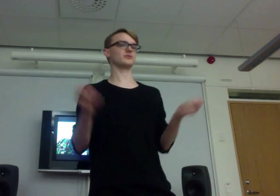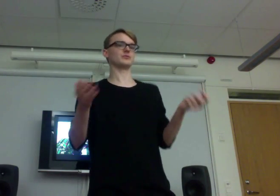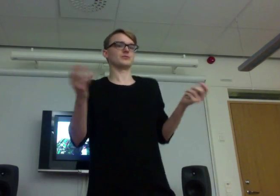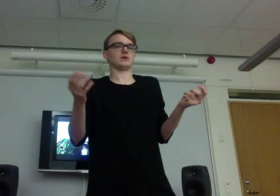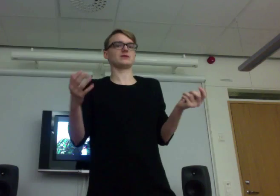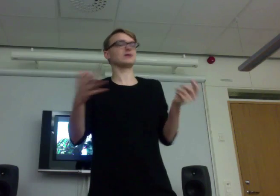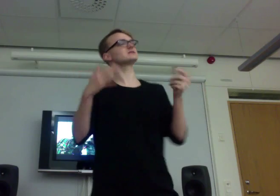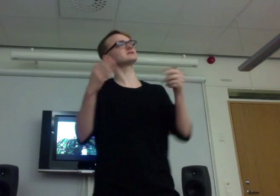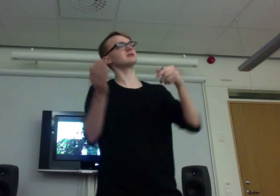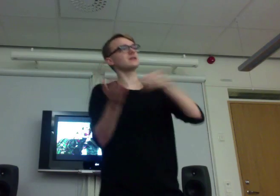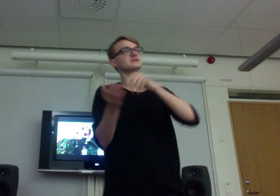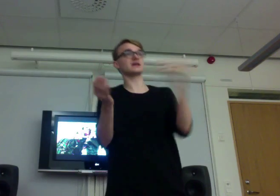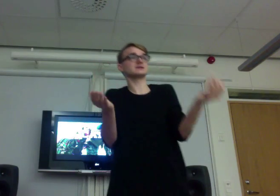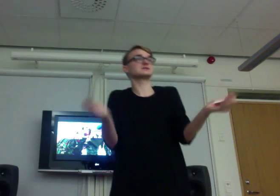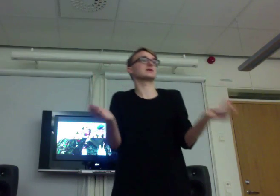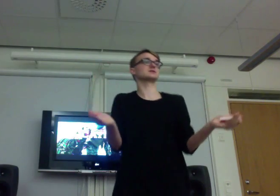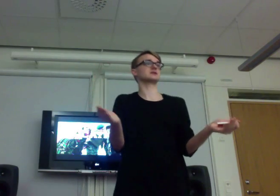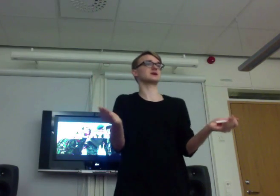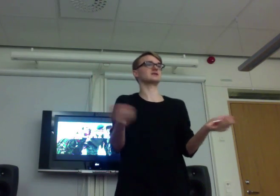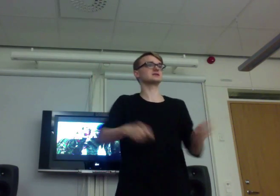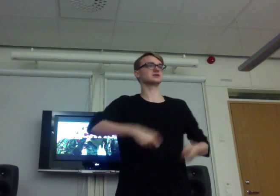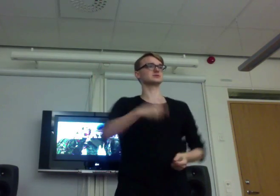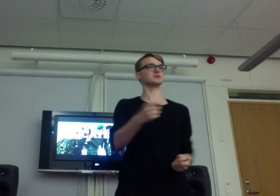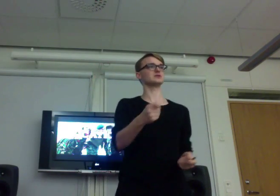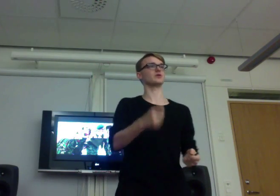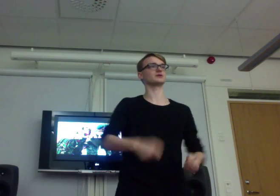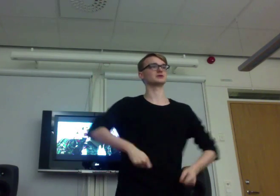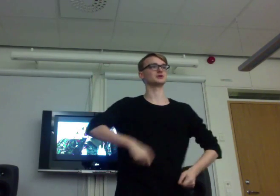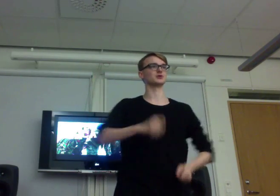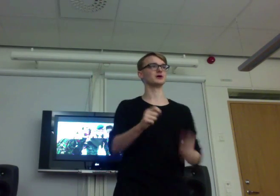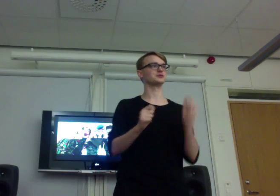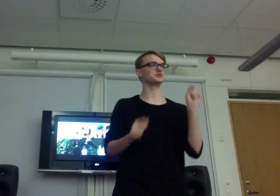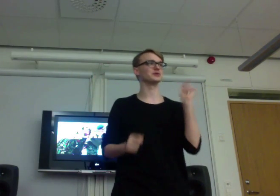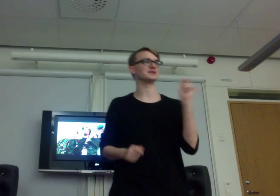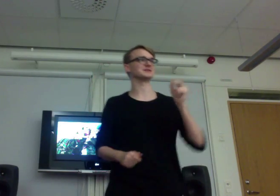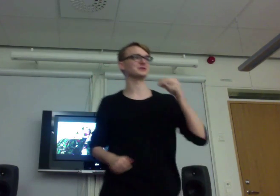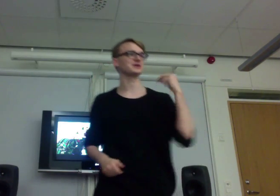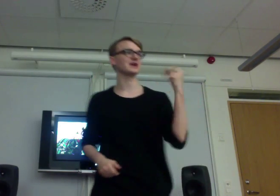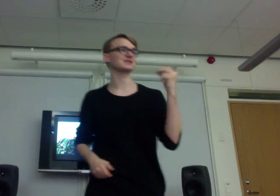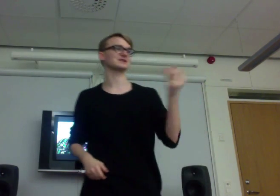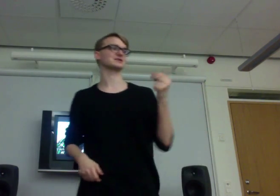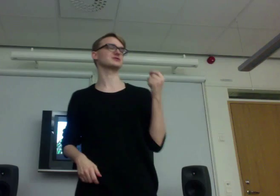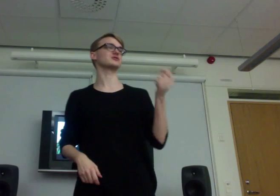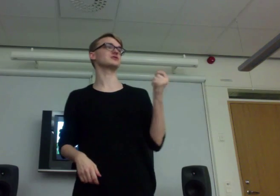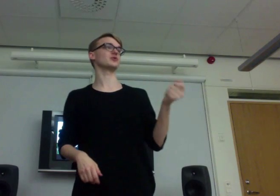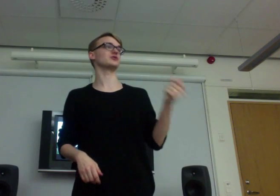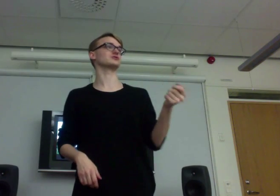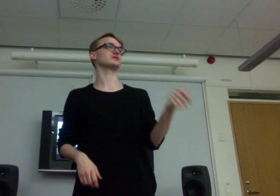And then it's, Then that is gamistic. That's just me wanting to, To win. To get to, To do a good game.